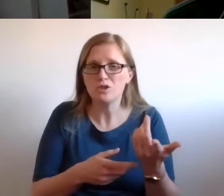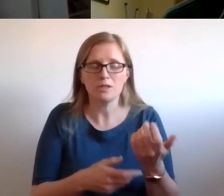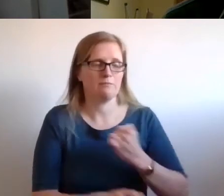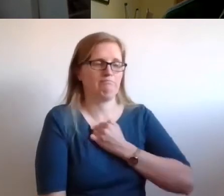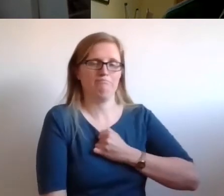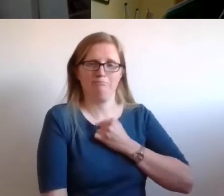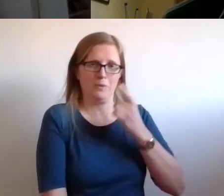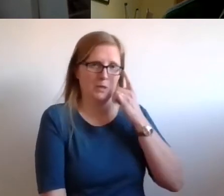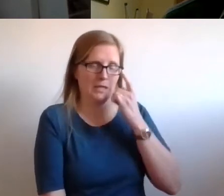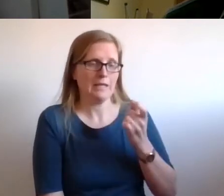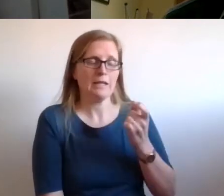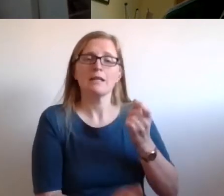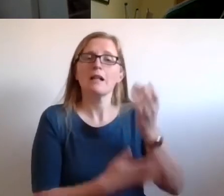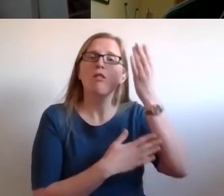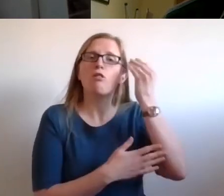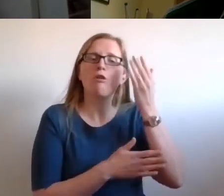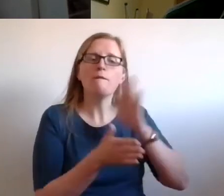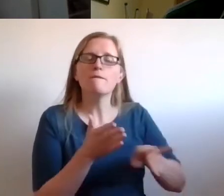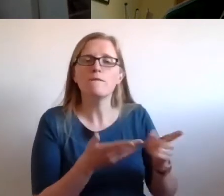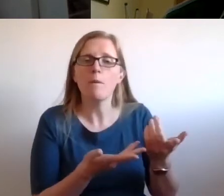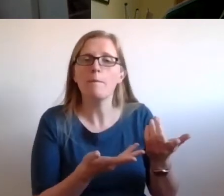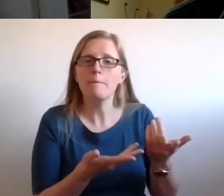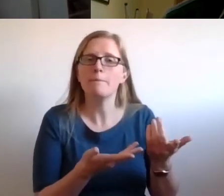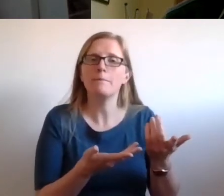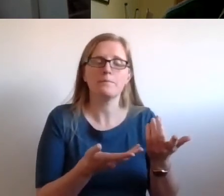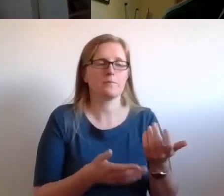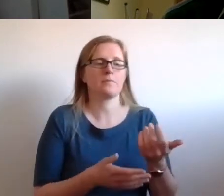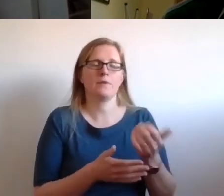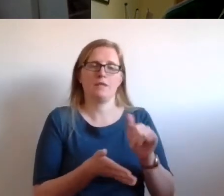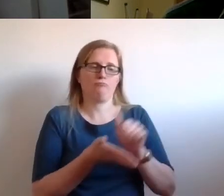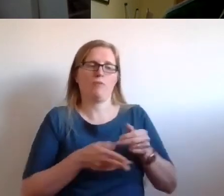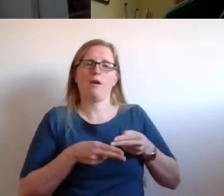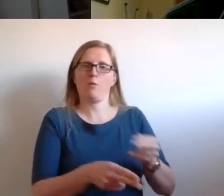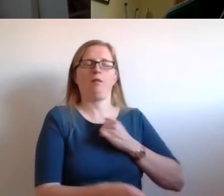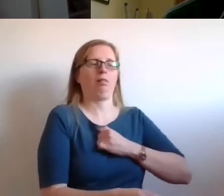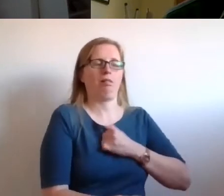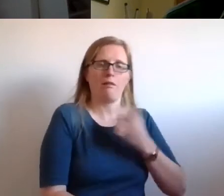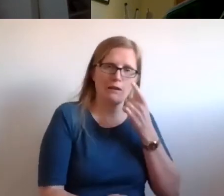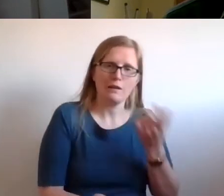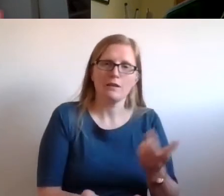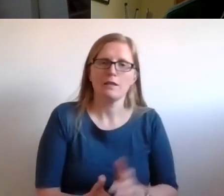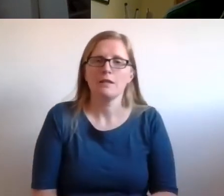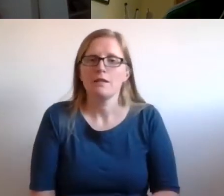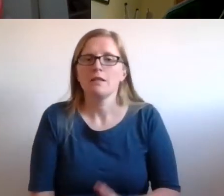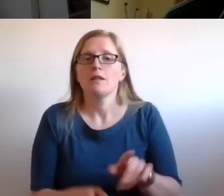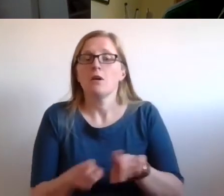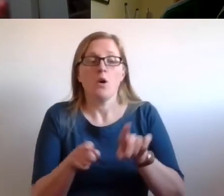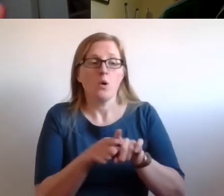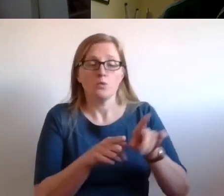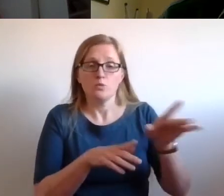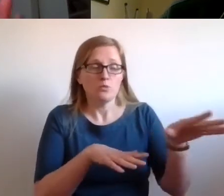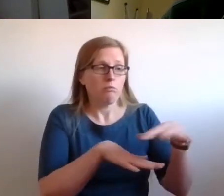inquiry to learn the lessons and make sure this should never happen again. And there should be sort of memorials and